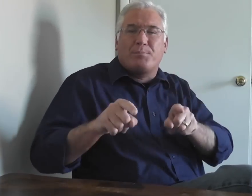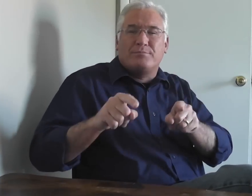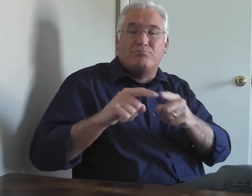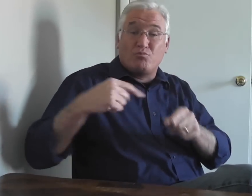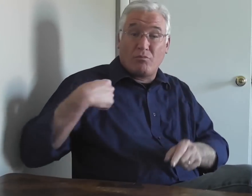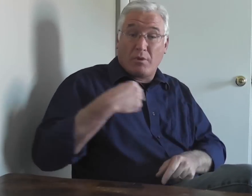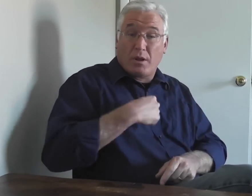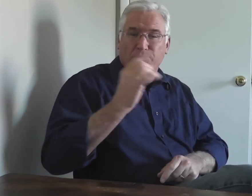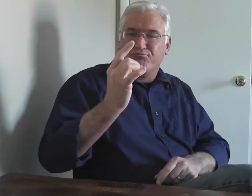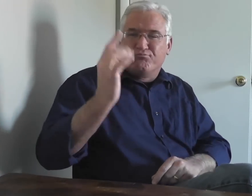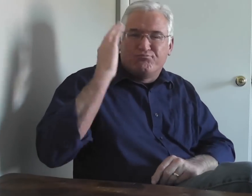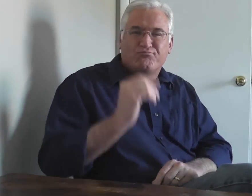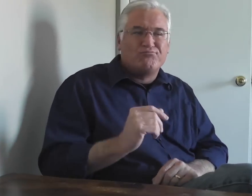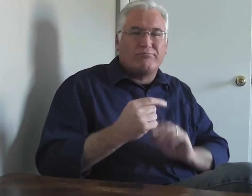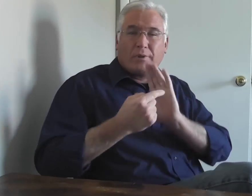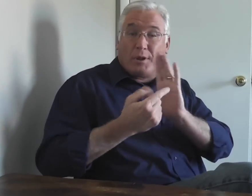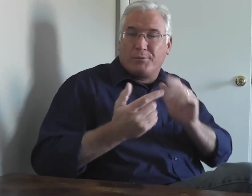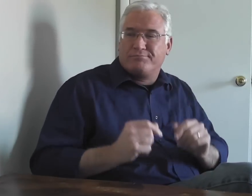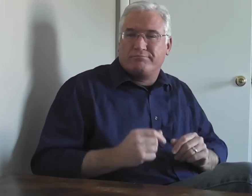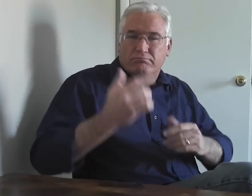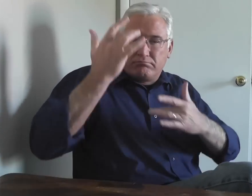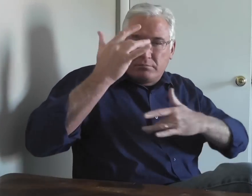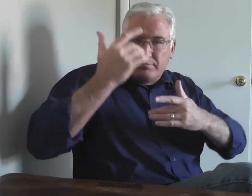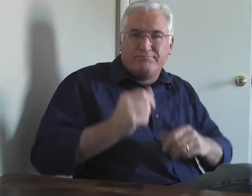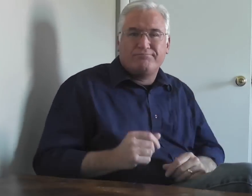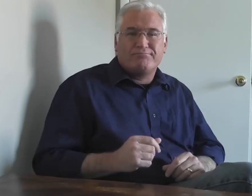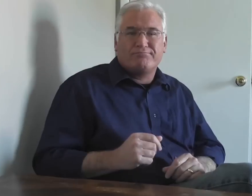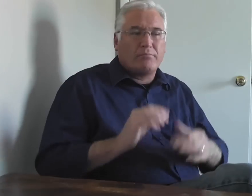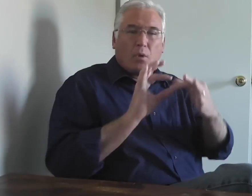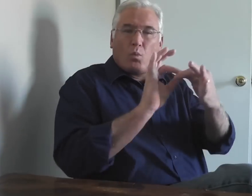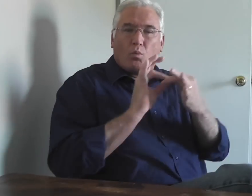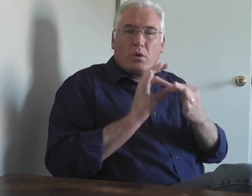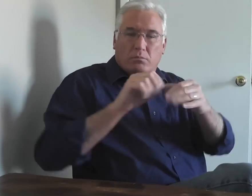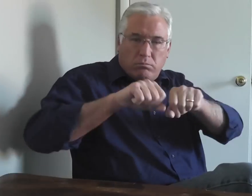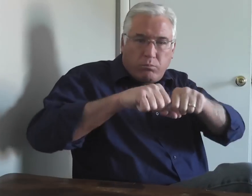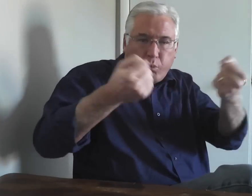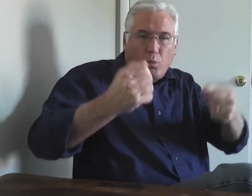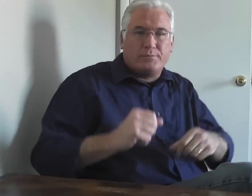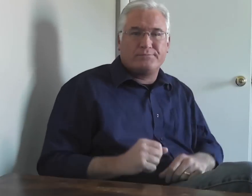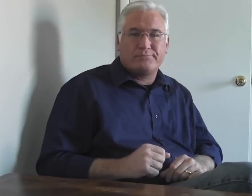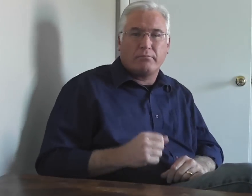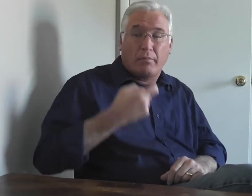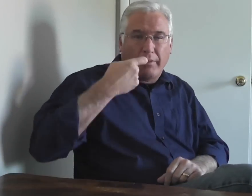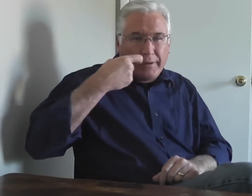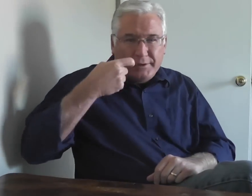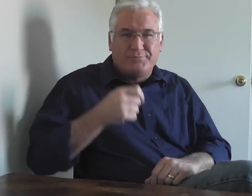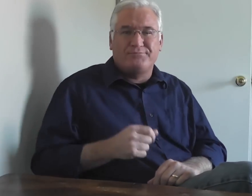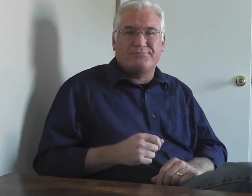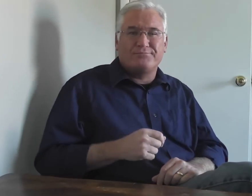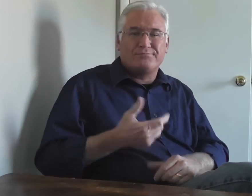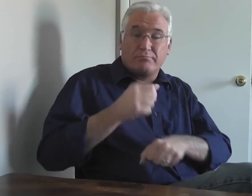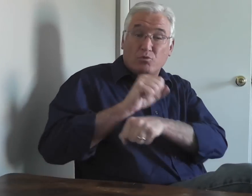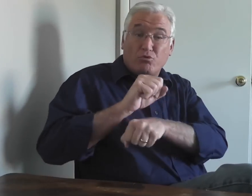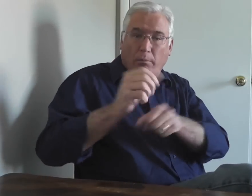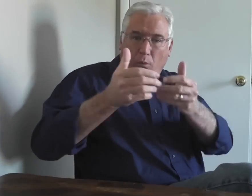matter what happens to us. What terrible things. For example, sickness or broken relationships or addictions.